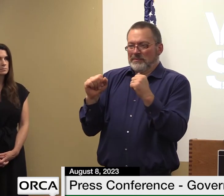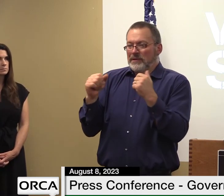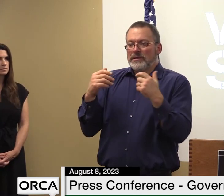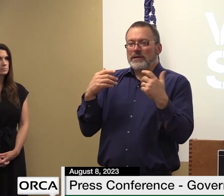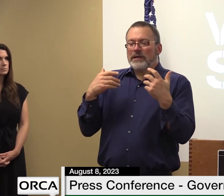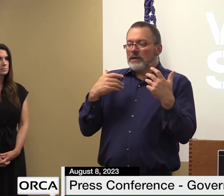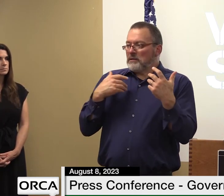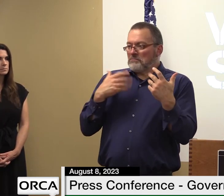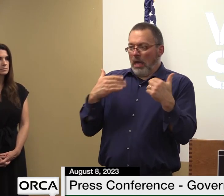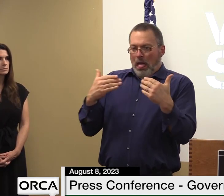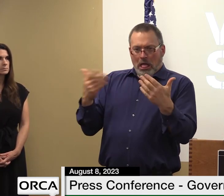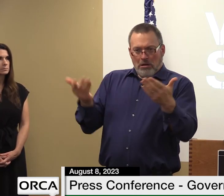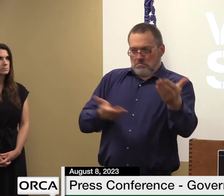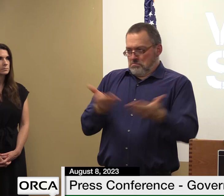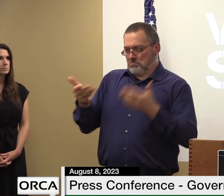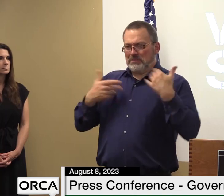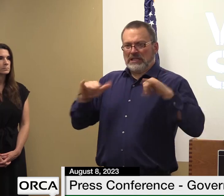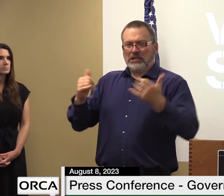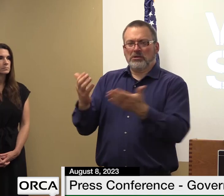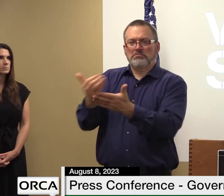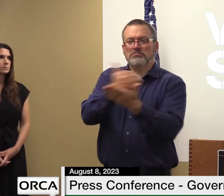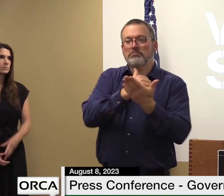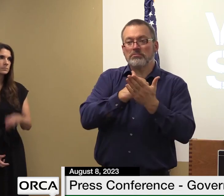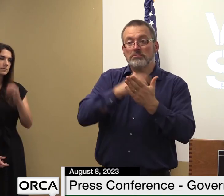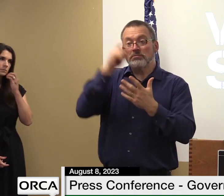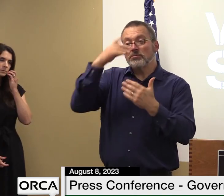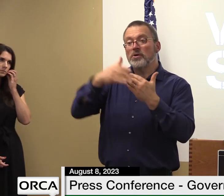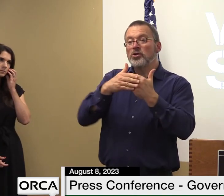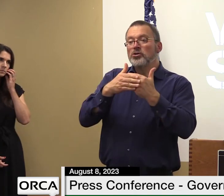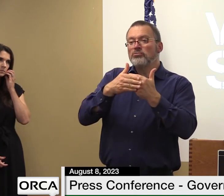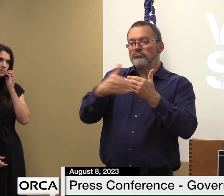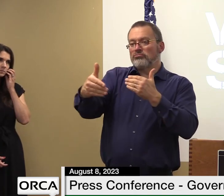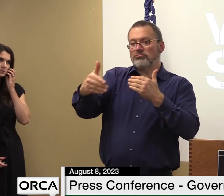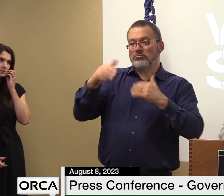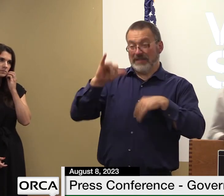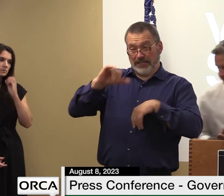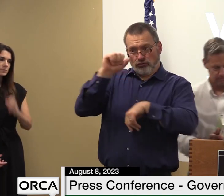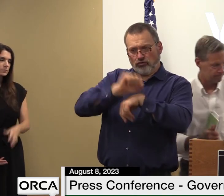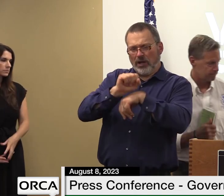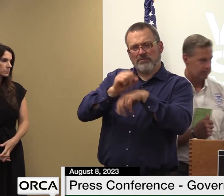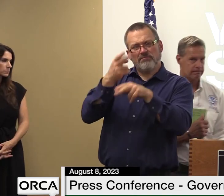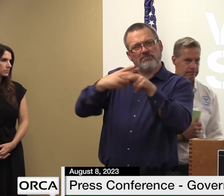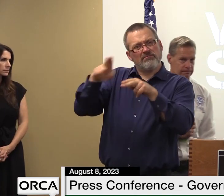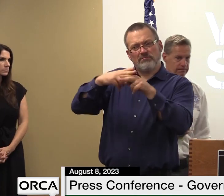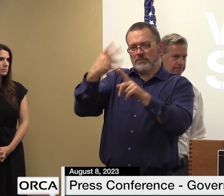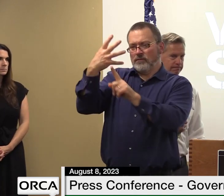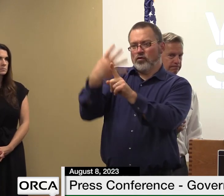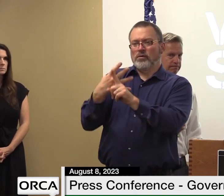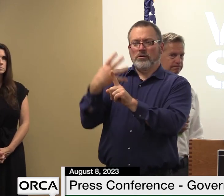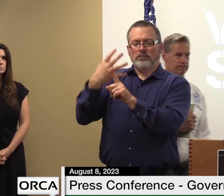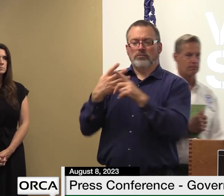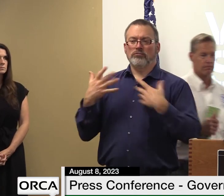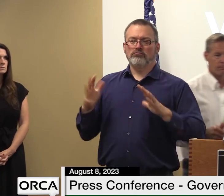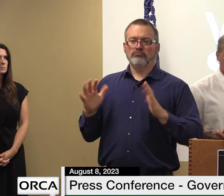people are interested in the short term 120 day positions thank you where do they apply